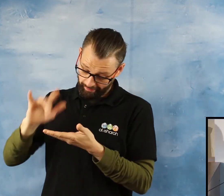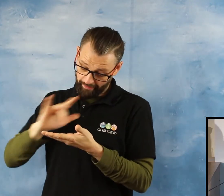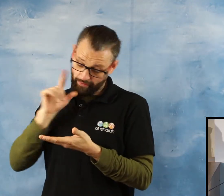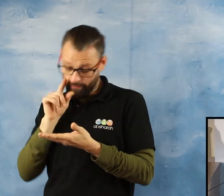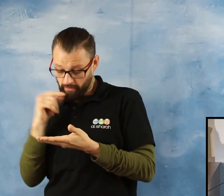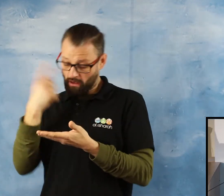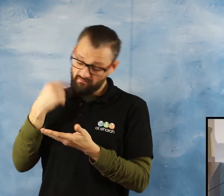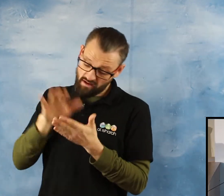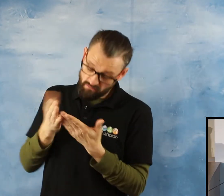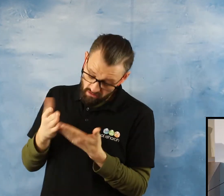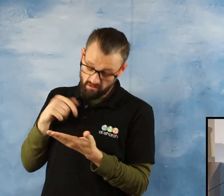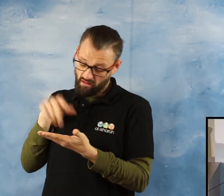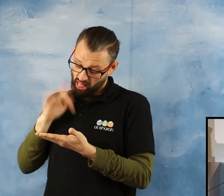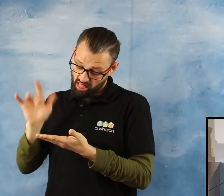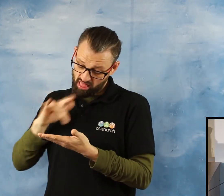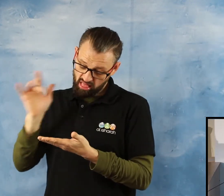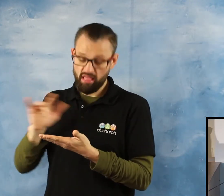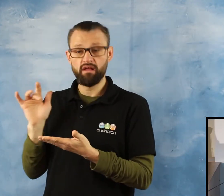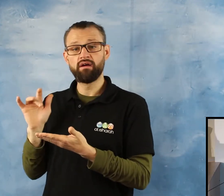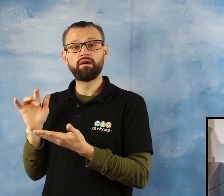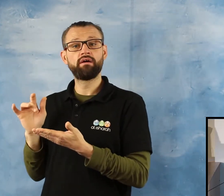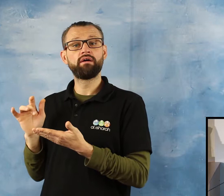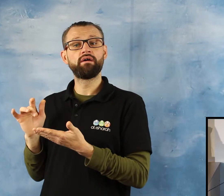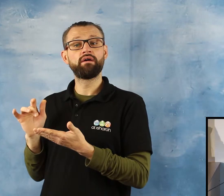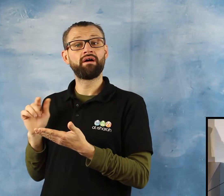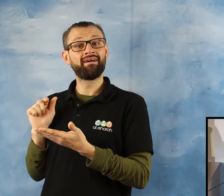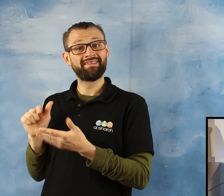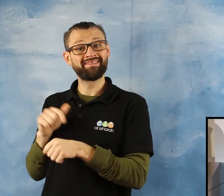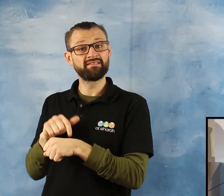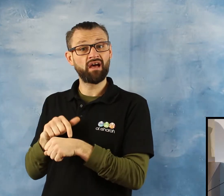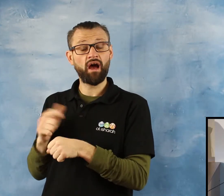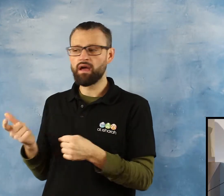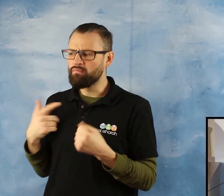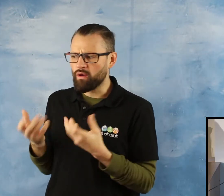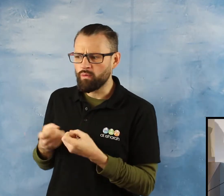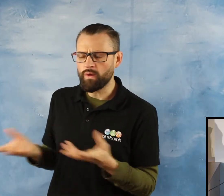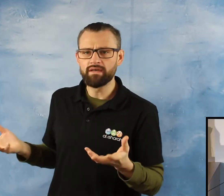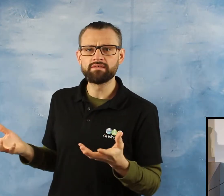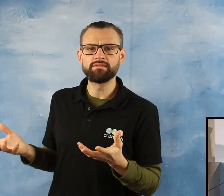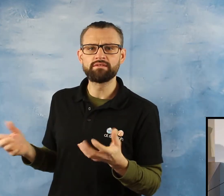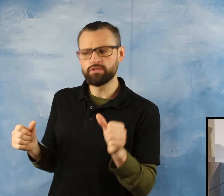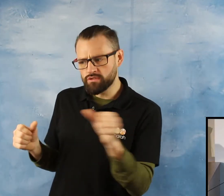So, this spare time is a ni'mah for themselves, for us. In hadith Rasulullah said,